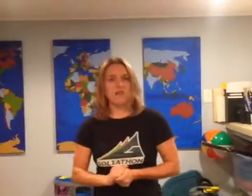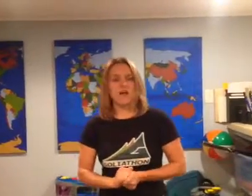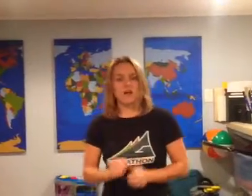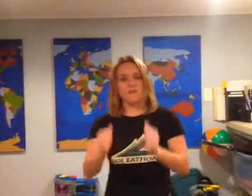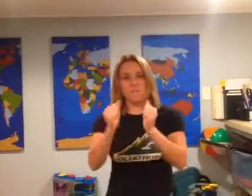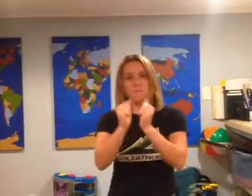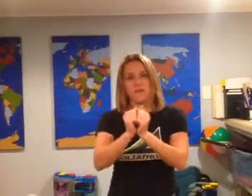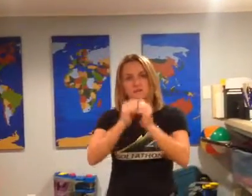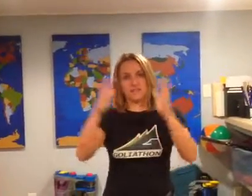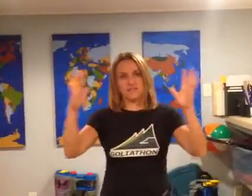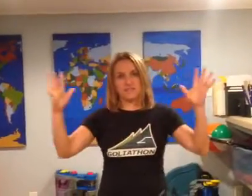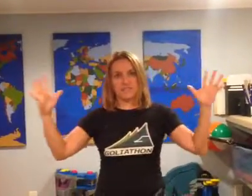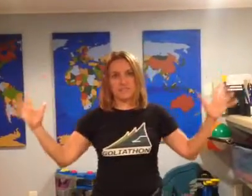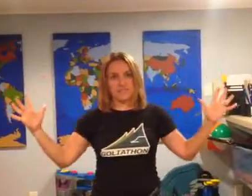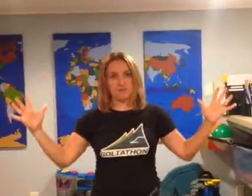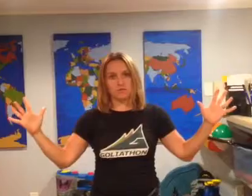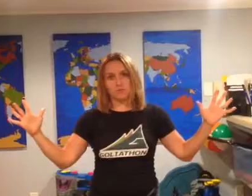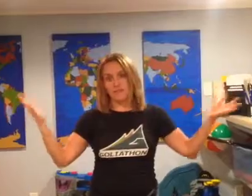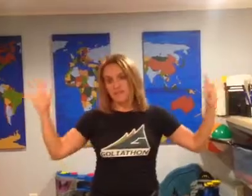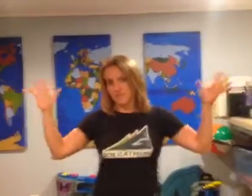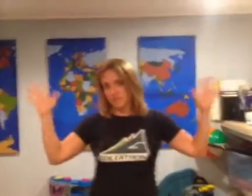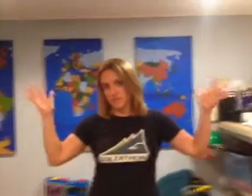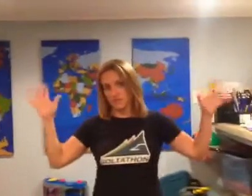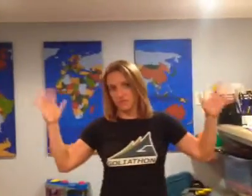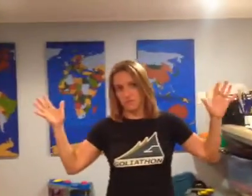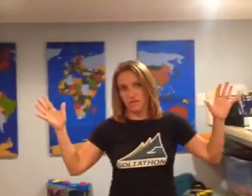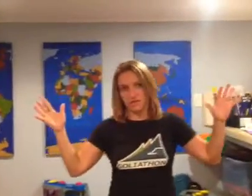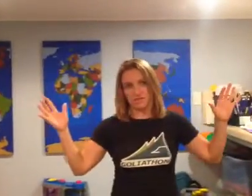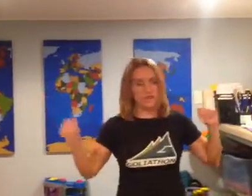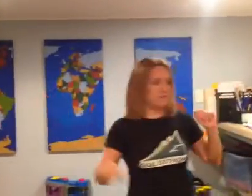of manifest destiny was realized, and if you want to do this with your hands, you can.